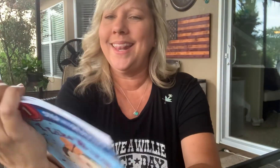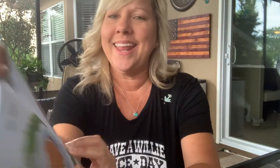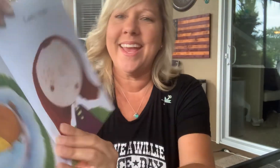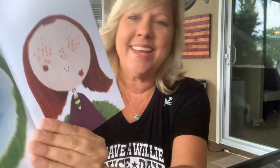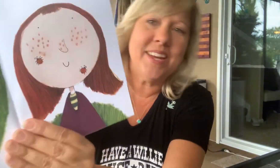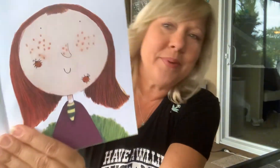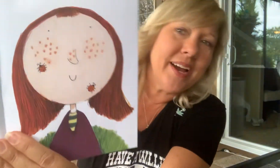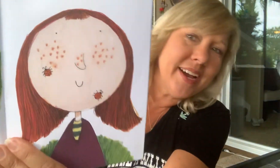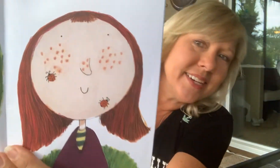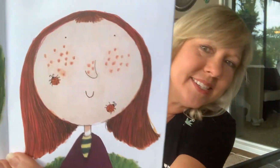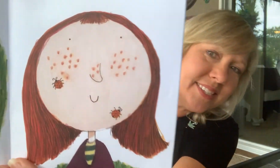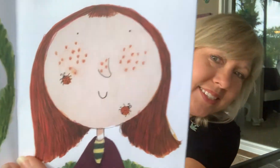Ladybugs.